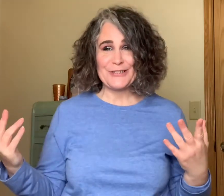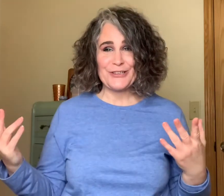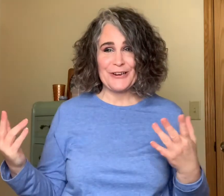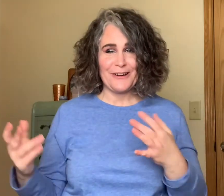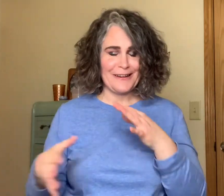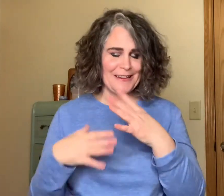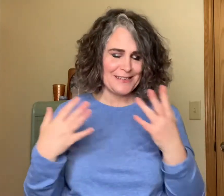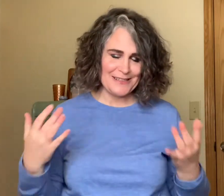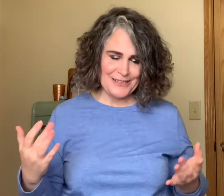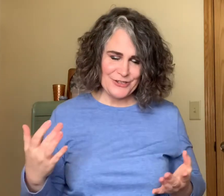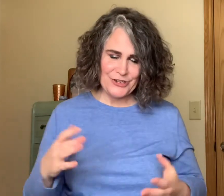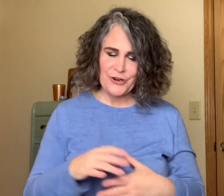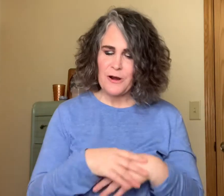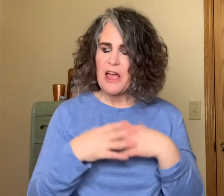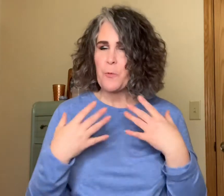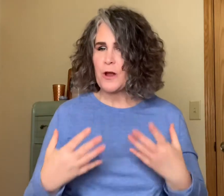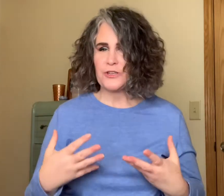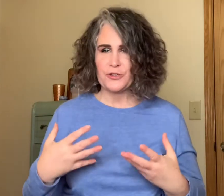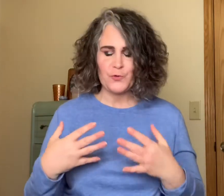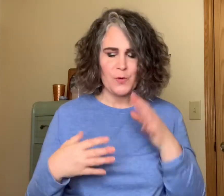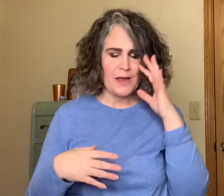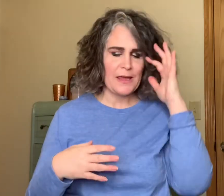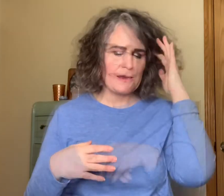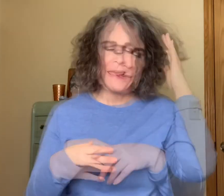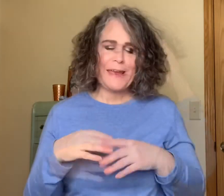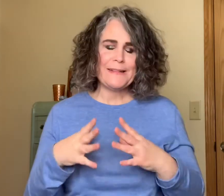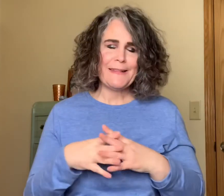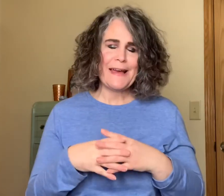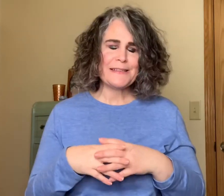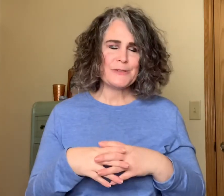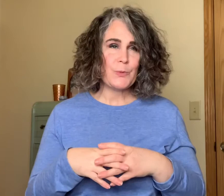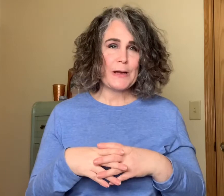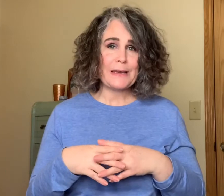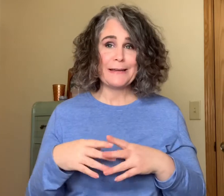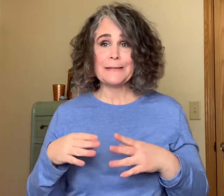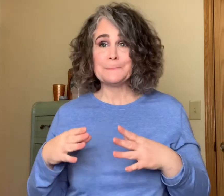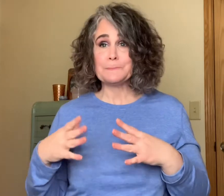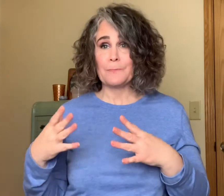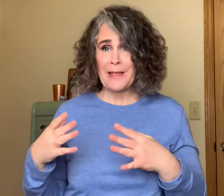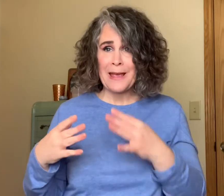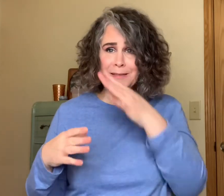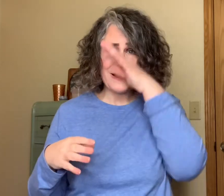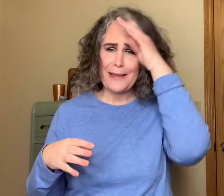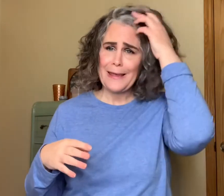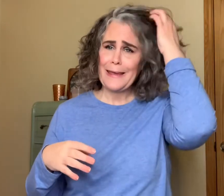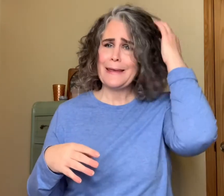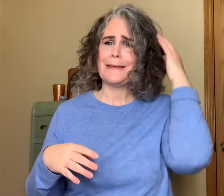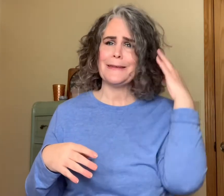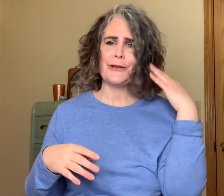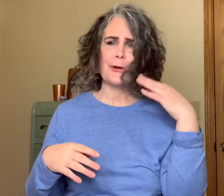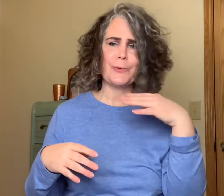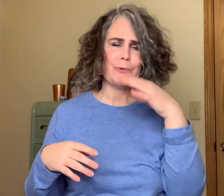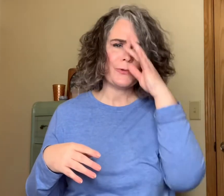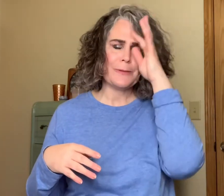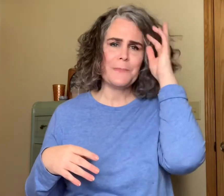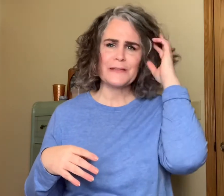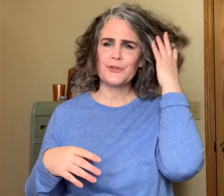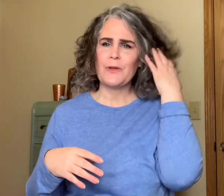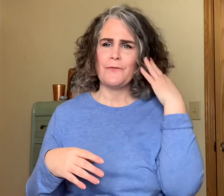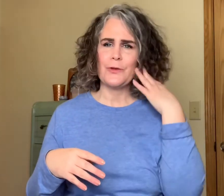year it is this year I want to try it and the last one has a you know mixed reviews